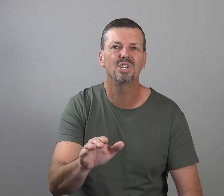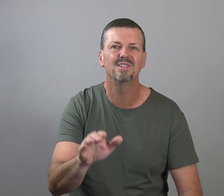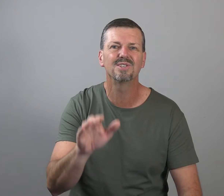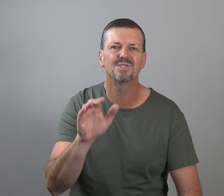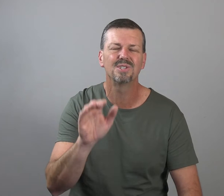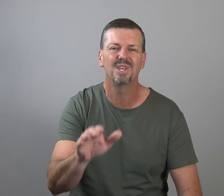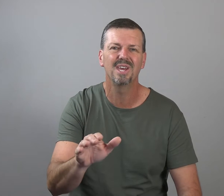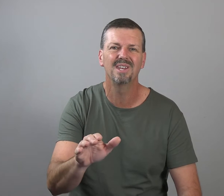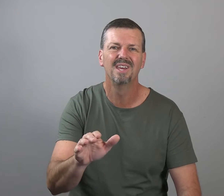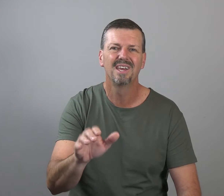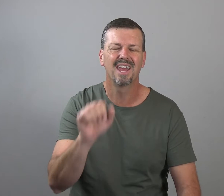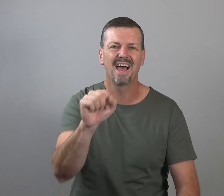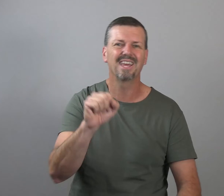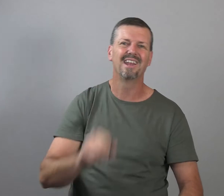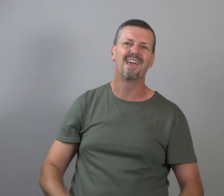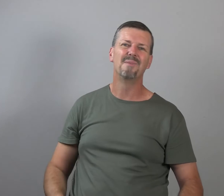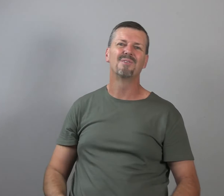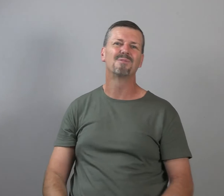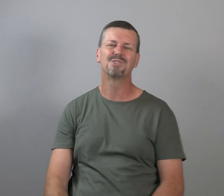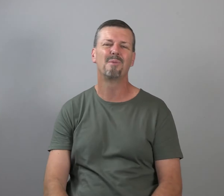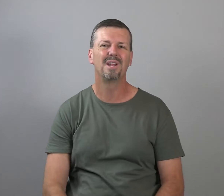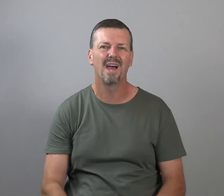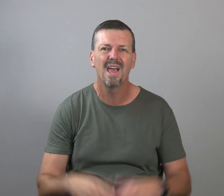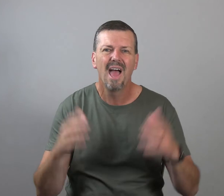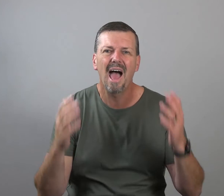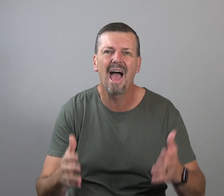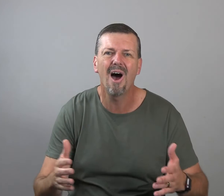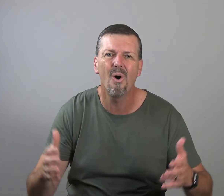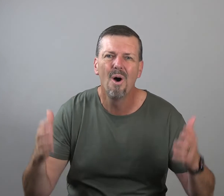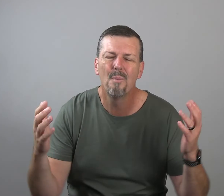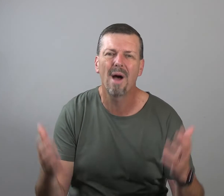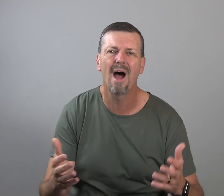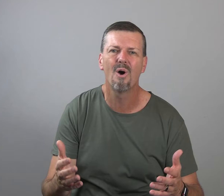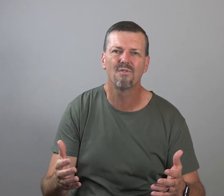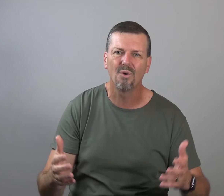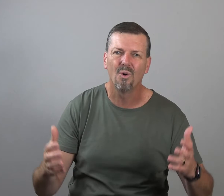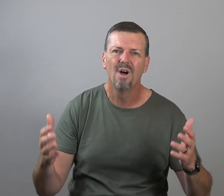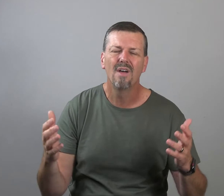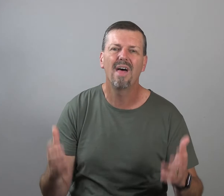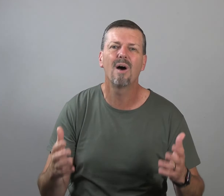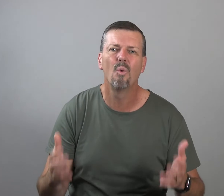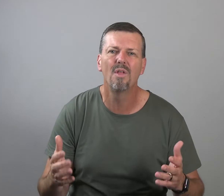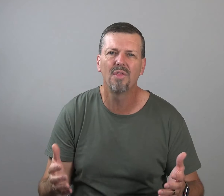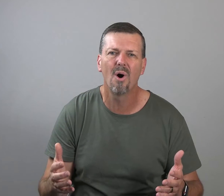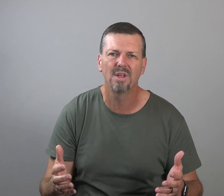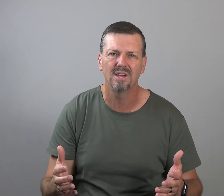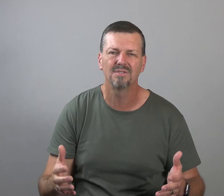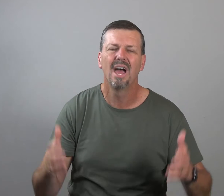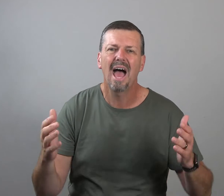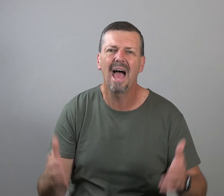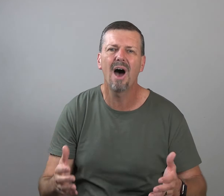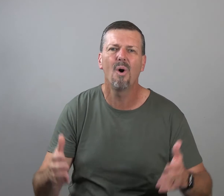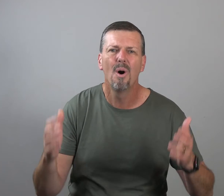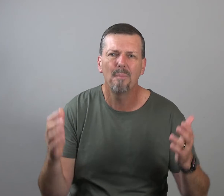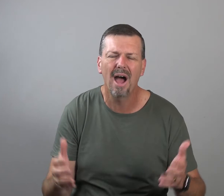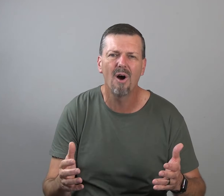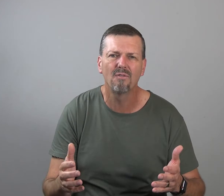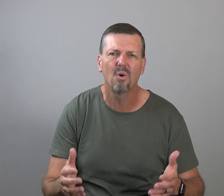Jesus did. Can I get an amen from somebody today? How powerful that one thought is? How powerful,